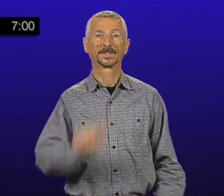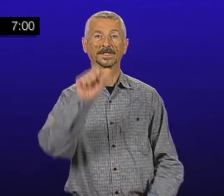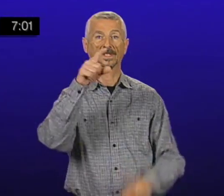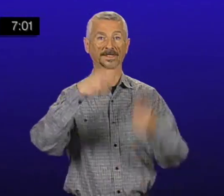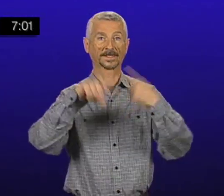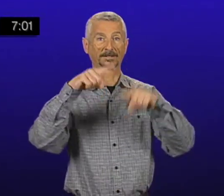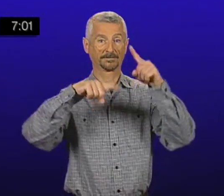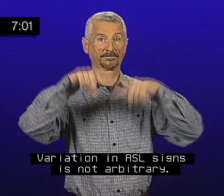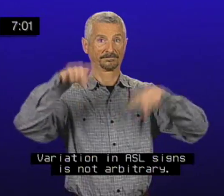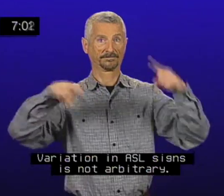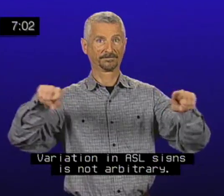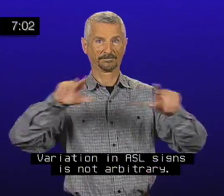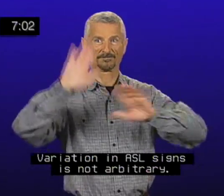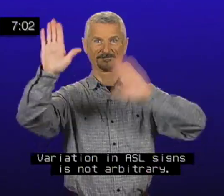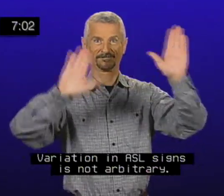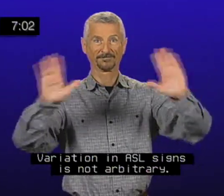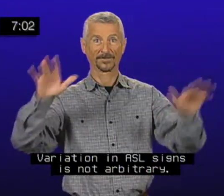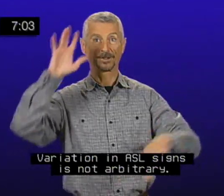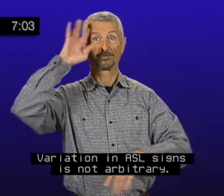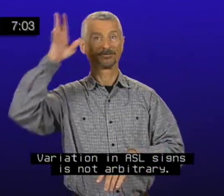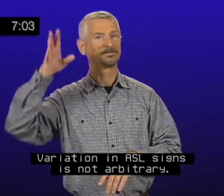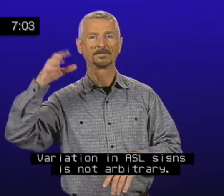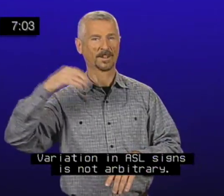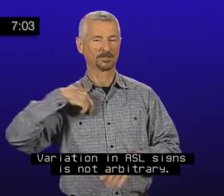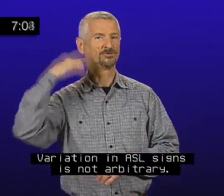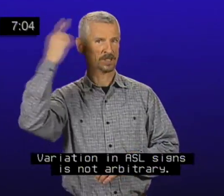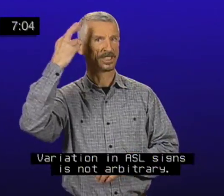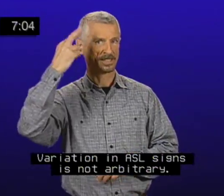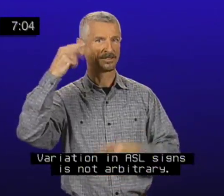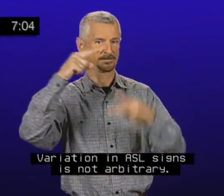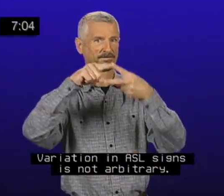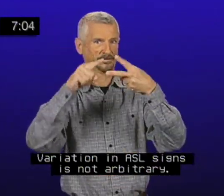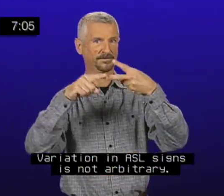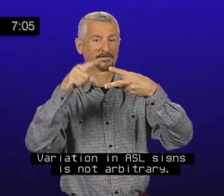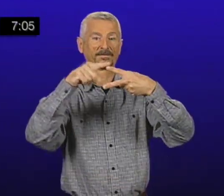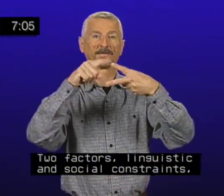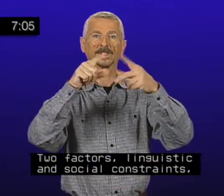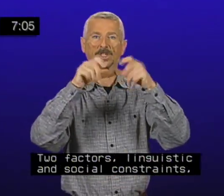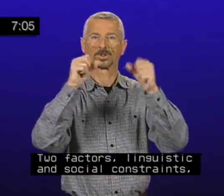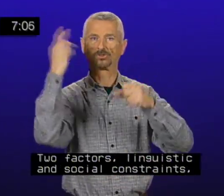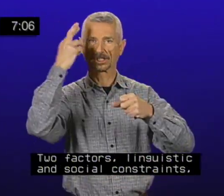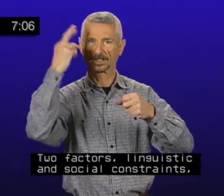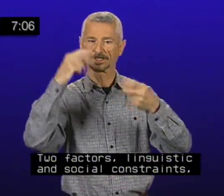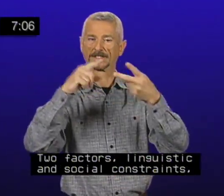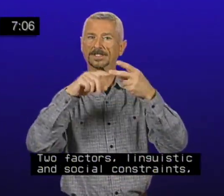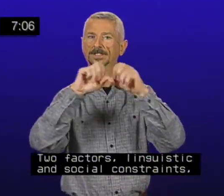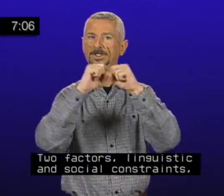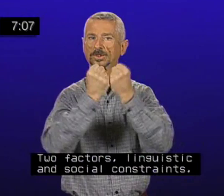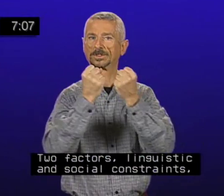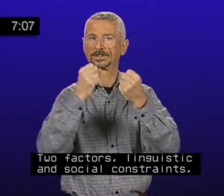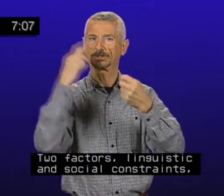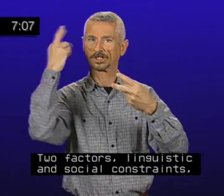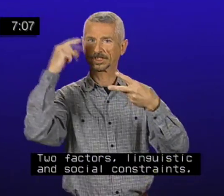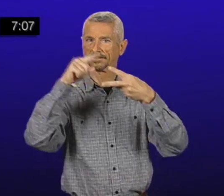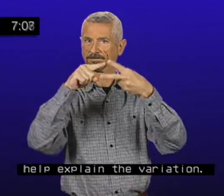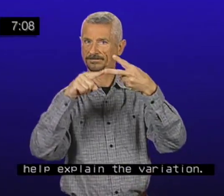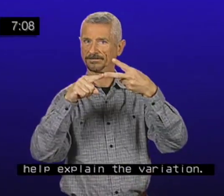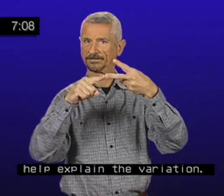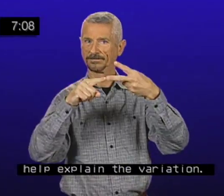Variation in ASL signs is not arbitrary. Two factors, linguistic and social constraints, help explain the variation.